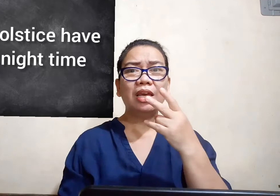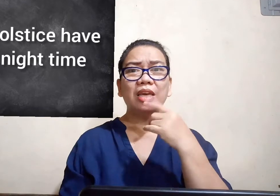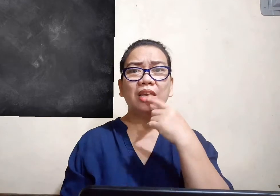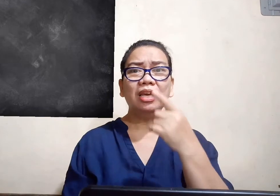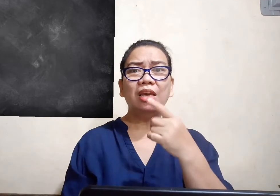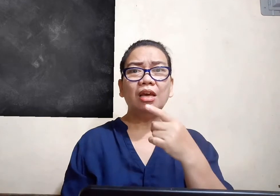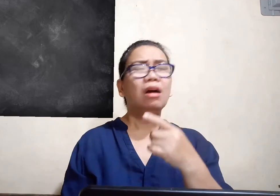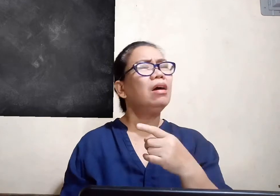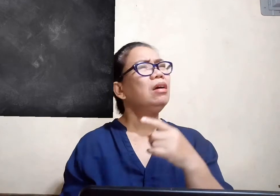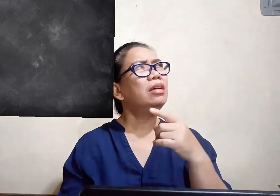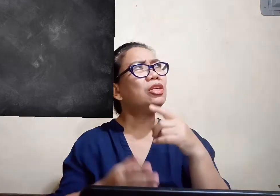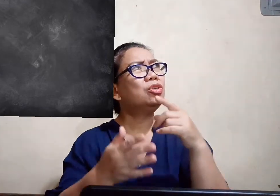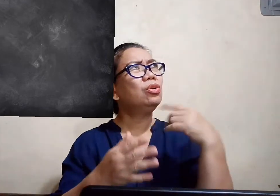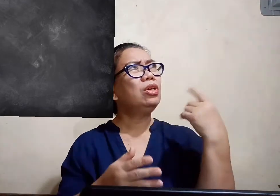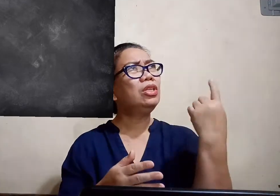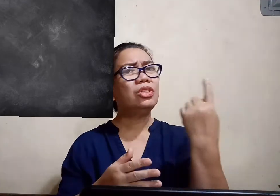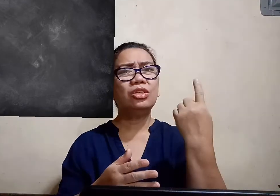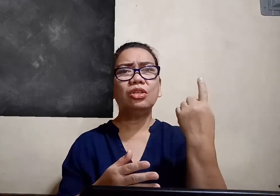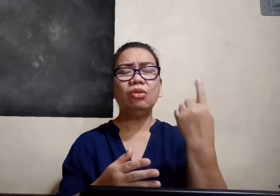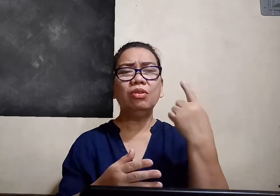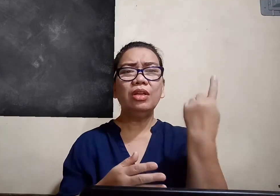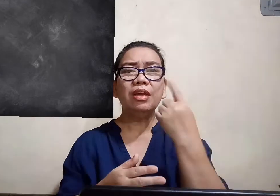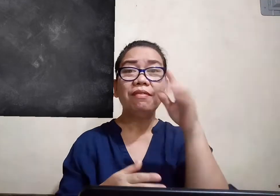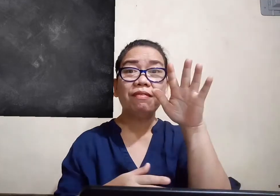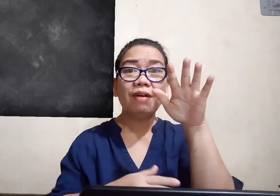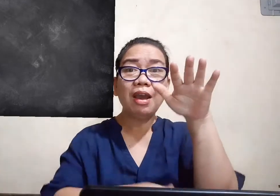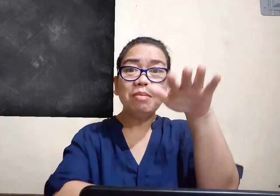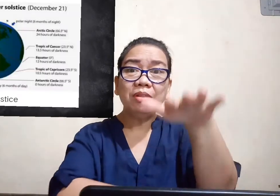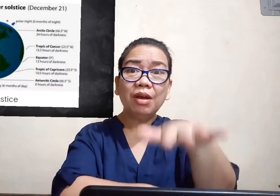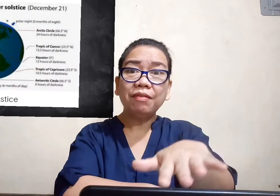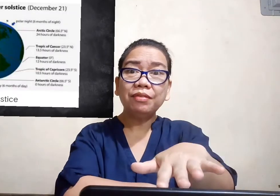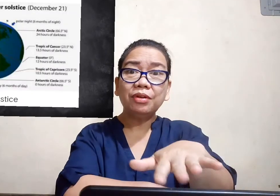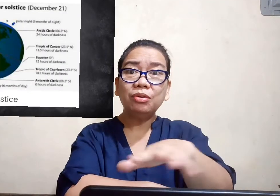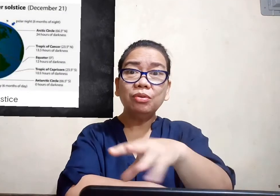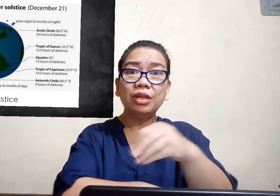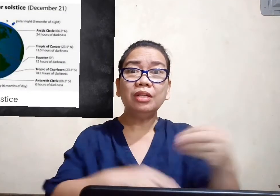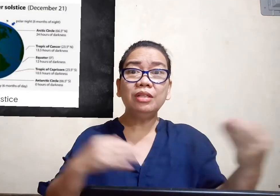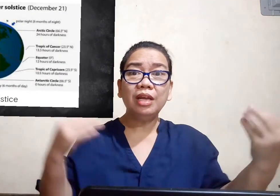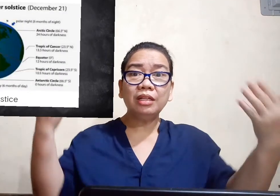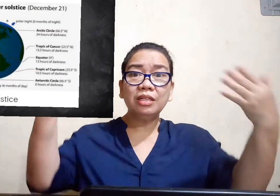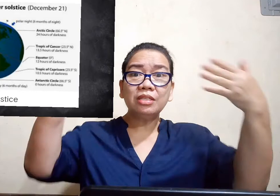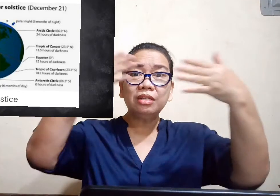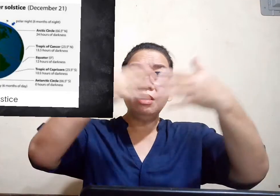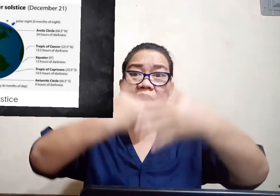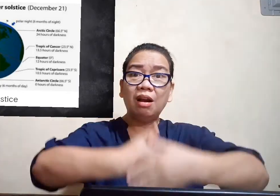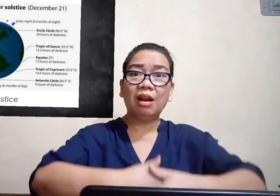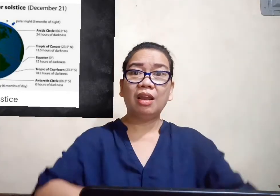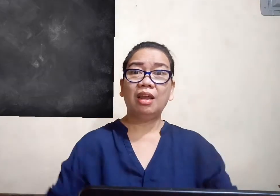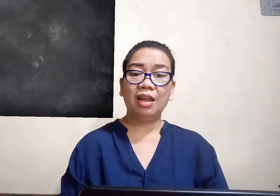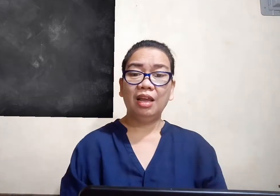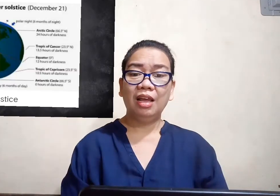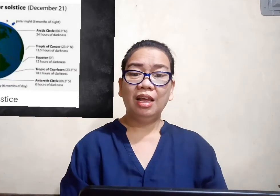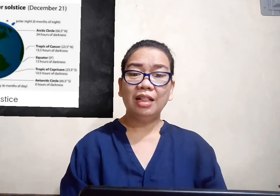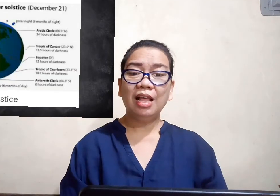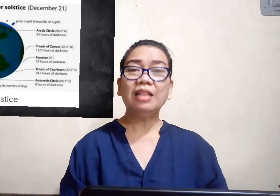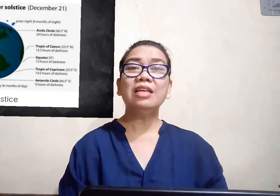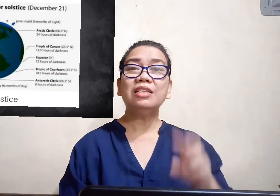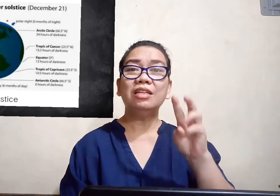it's it's only five in the afternoon and yet it's dark that is the